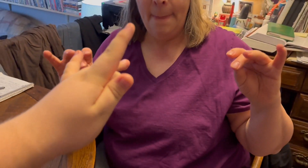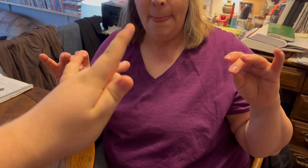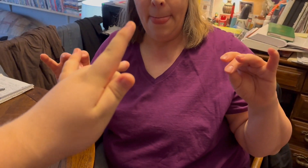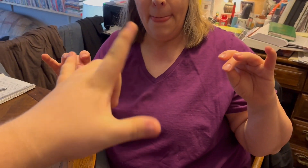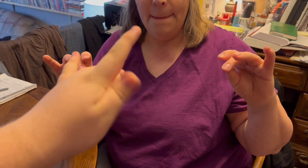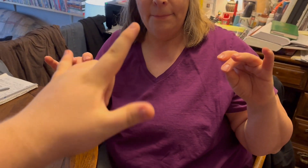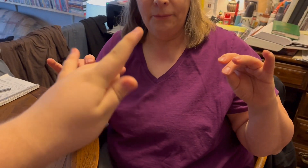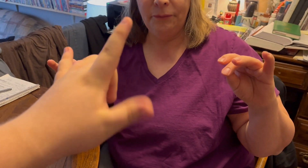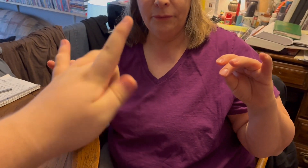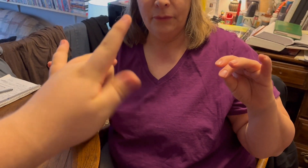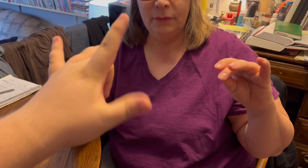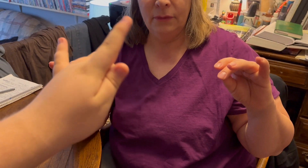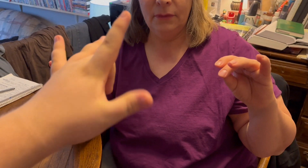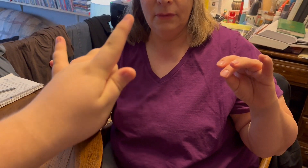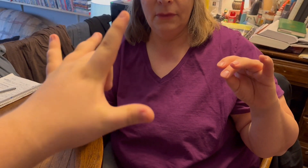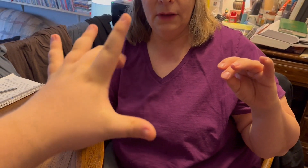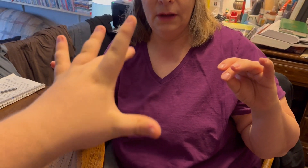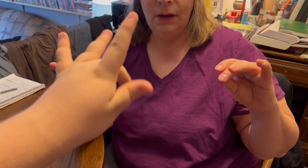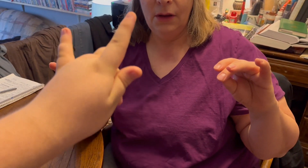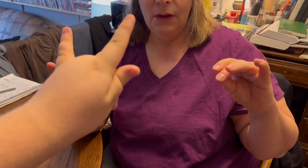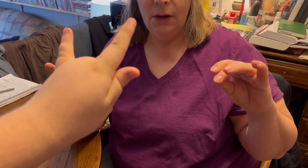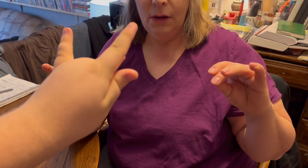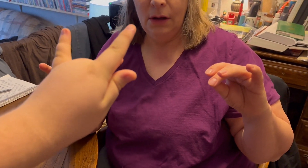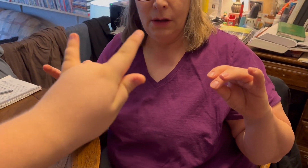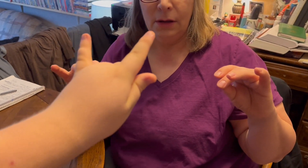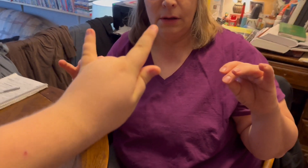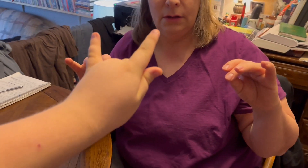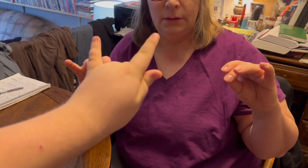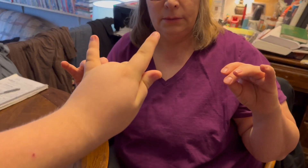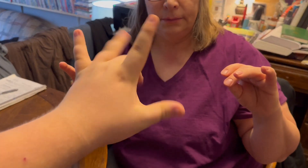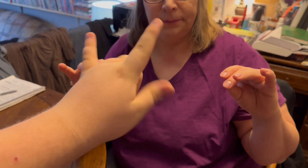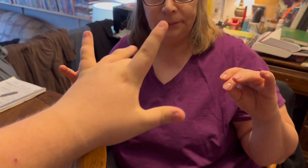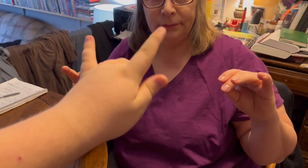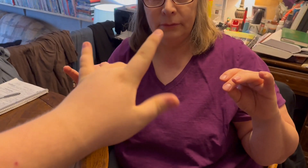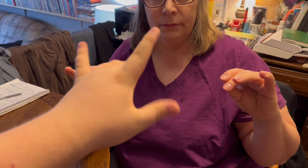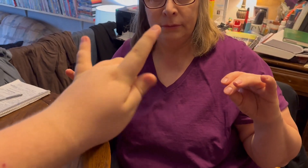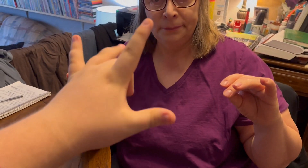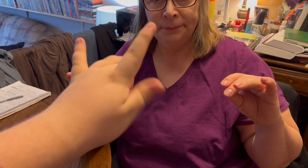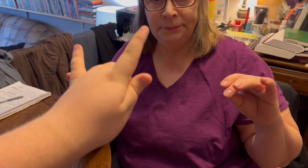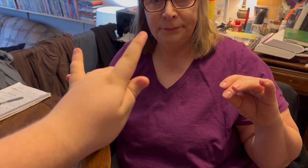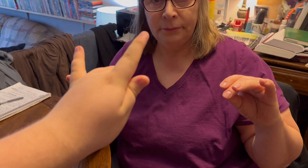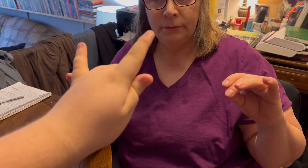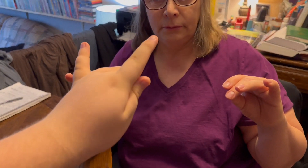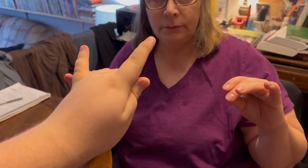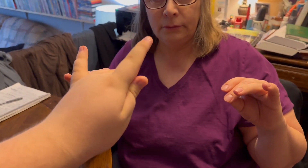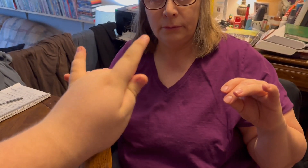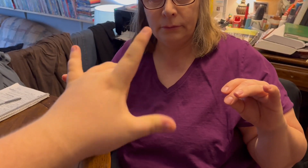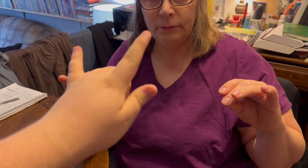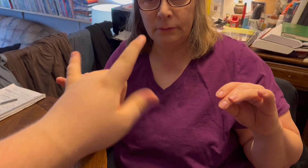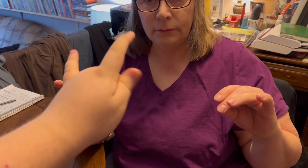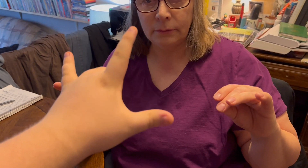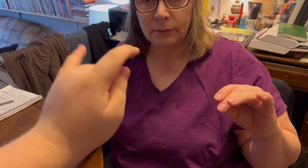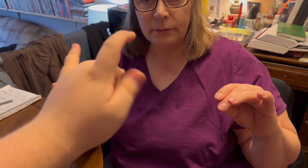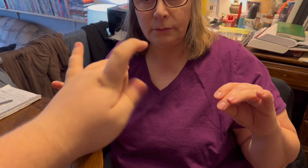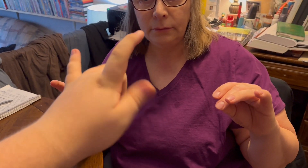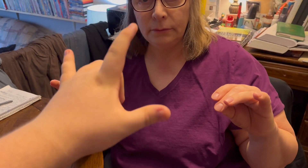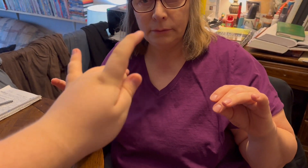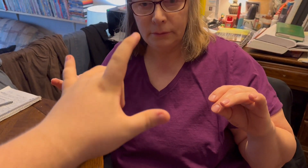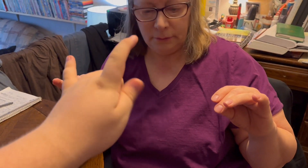okay I gotta tell you what I gotta ran off to see my other friends waiting